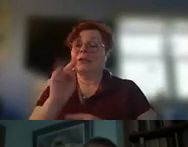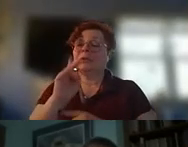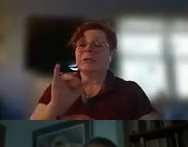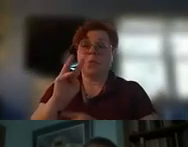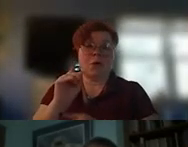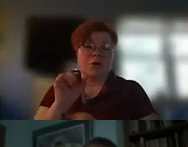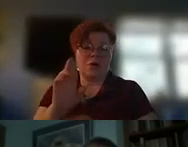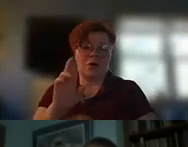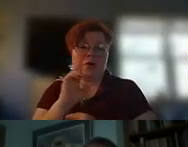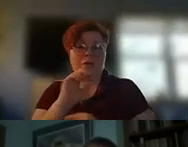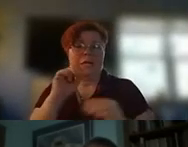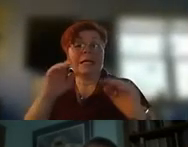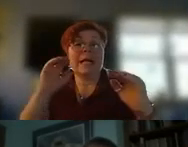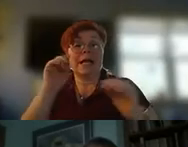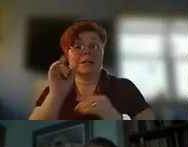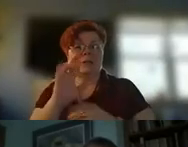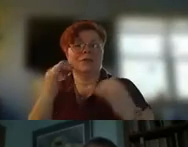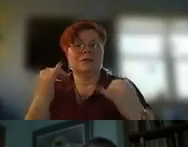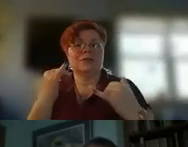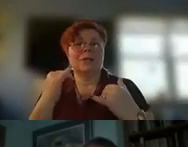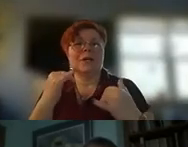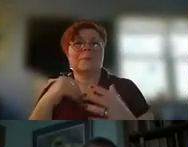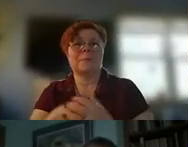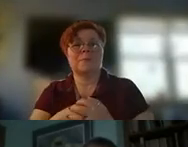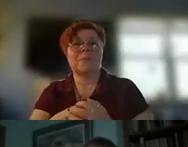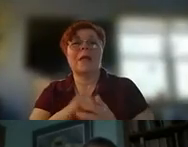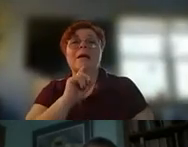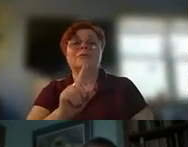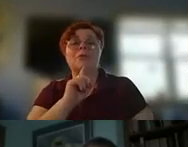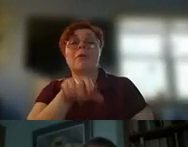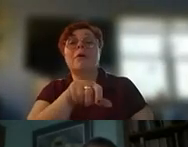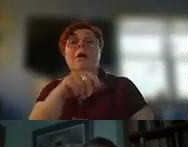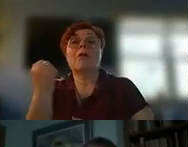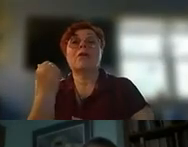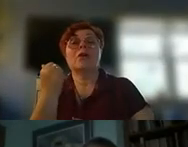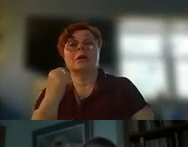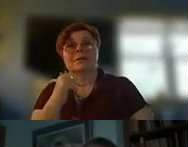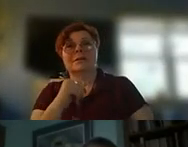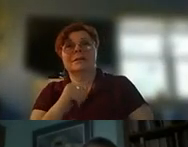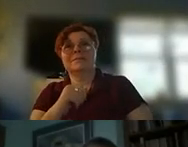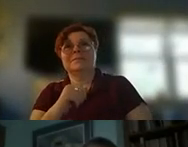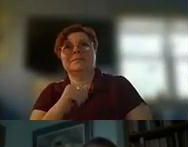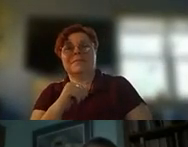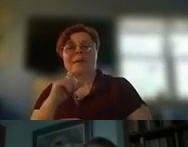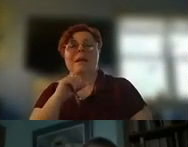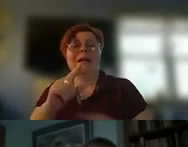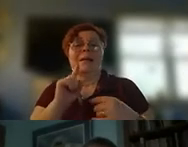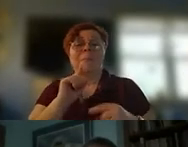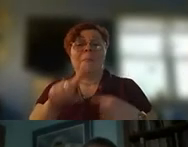roger martin but i i'm sure there's some other books in the press that are not only poetry just go to their go to their website